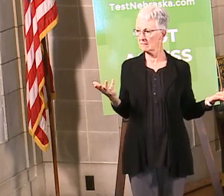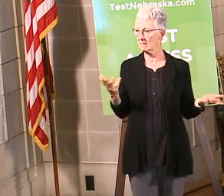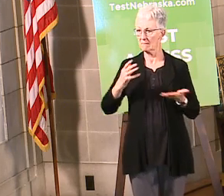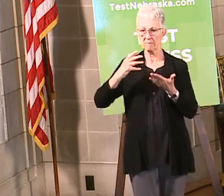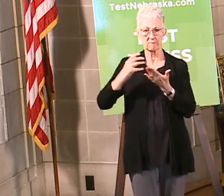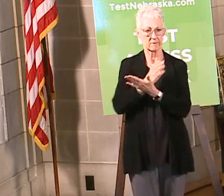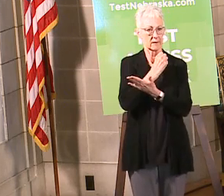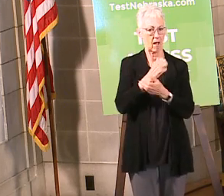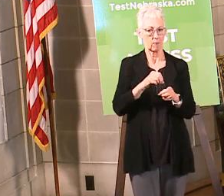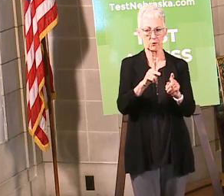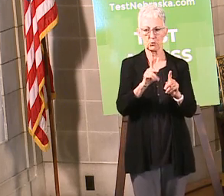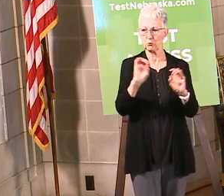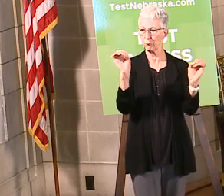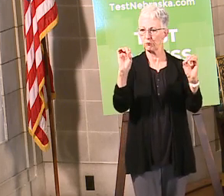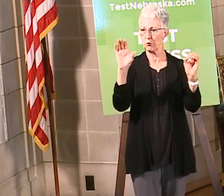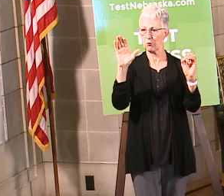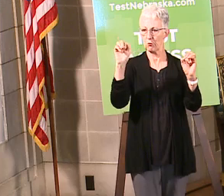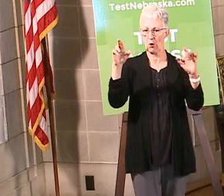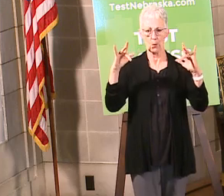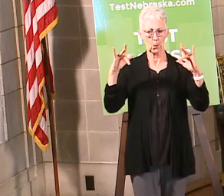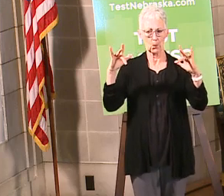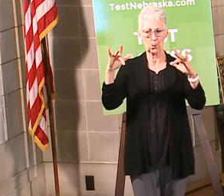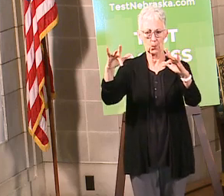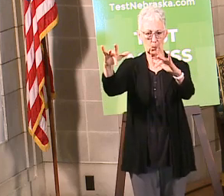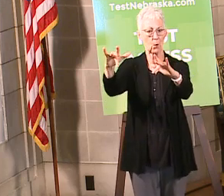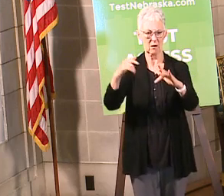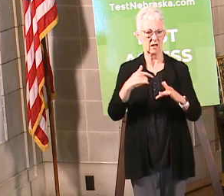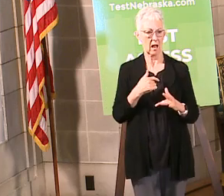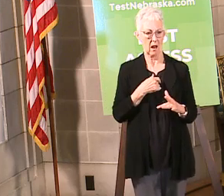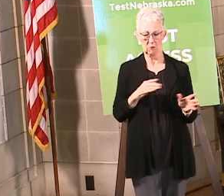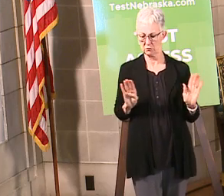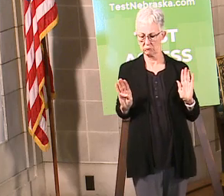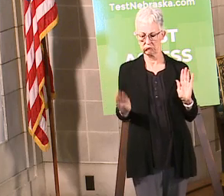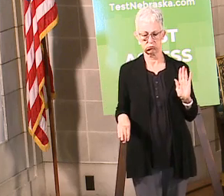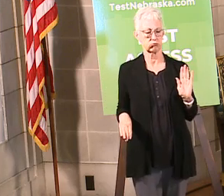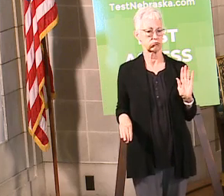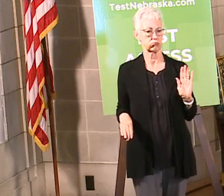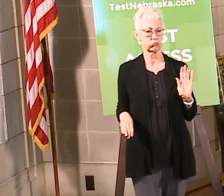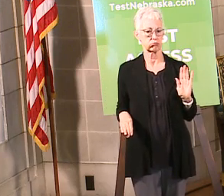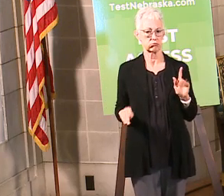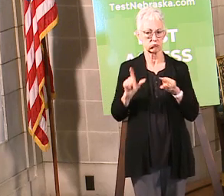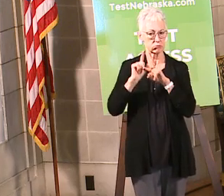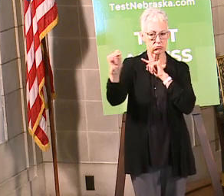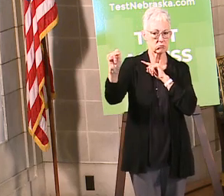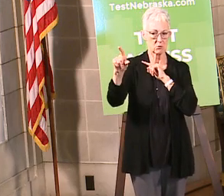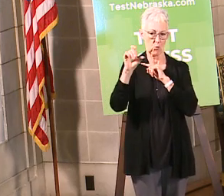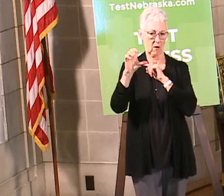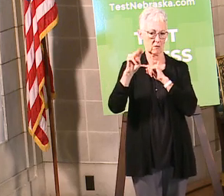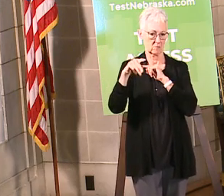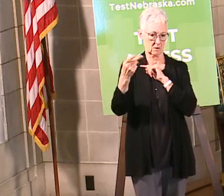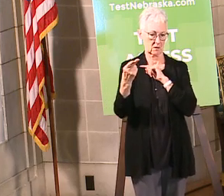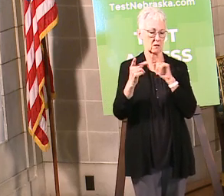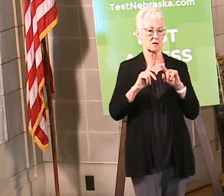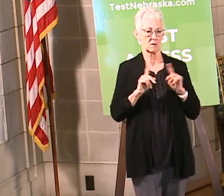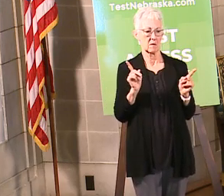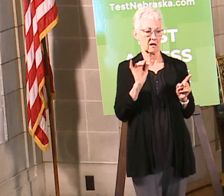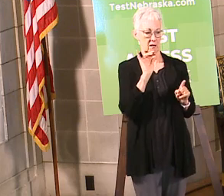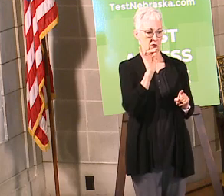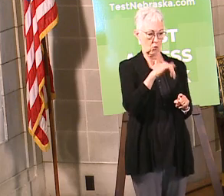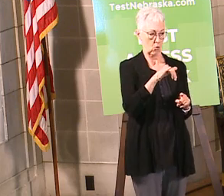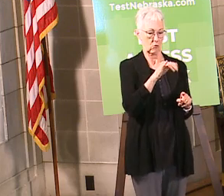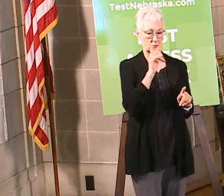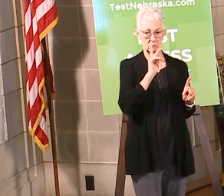you know the guidance we gave to our folks was let's make sure that we enforce the the obvious egregious violations